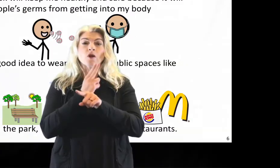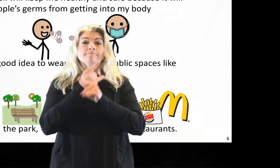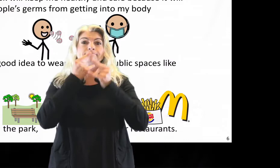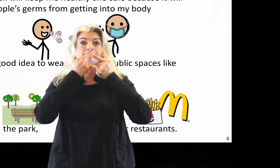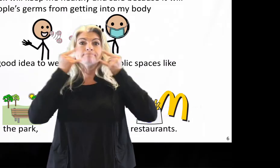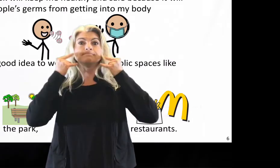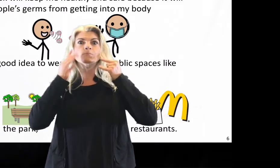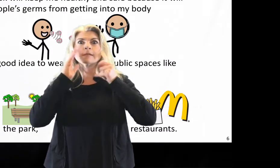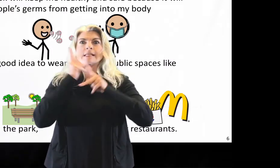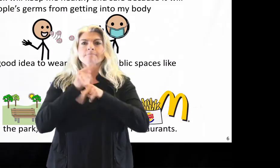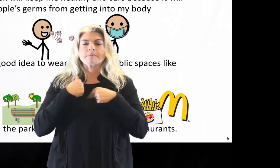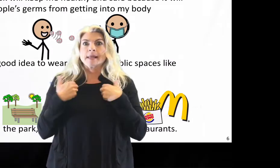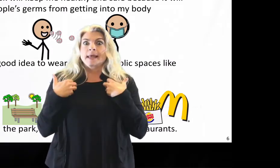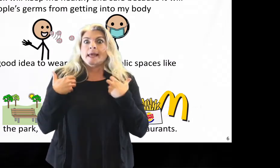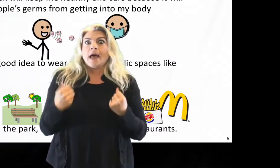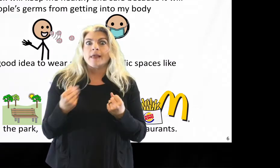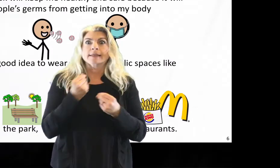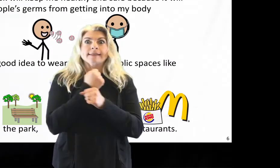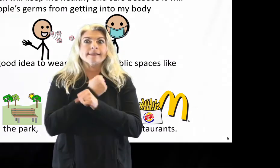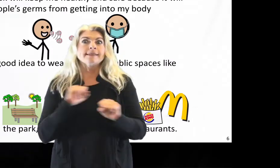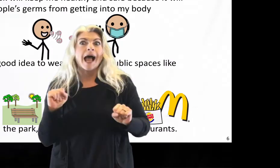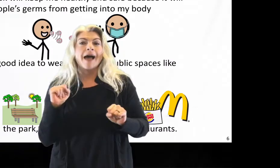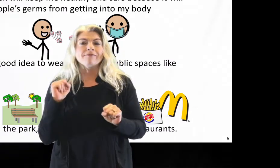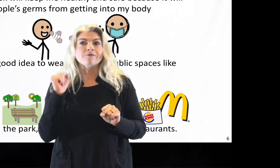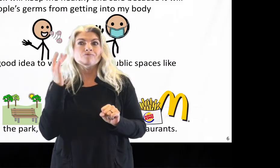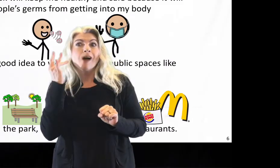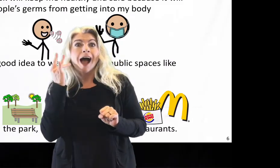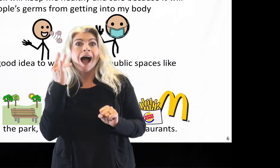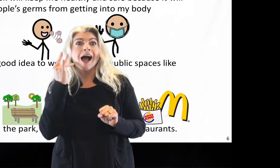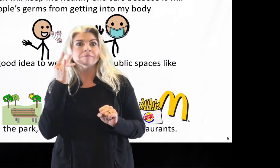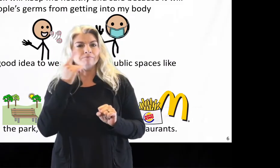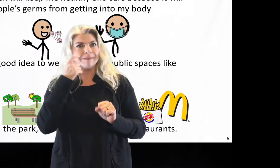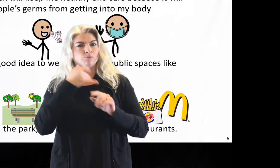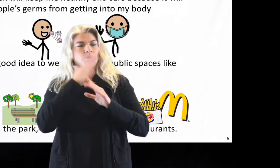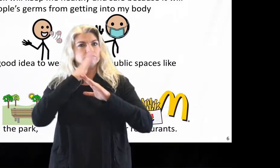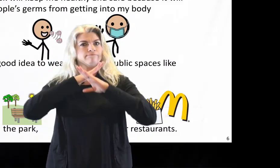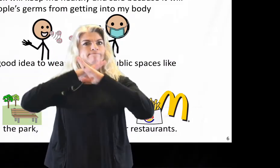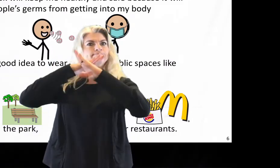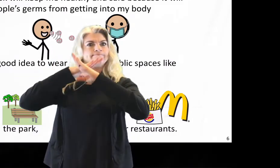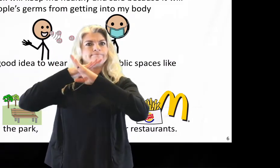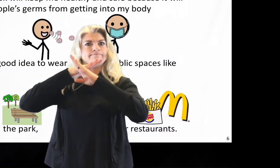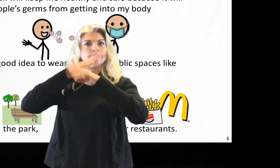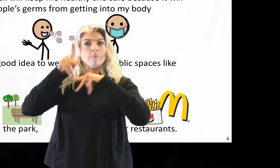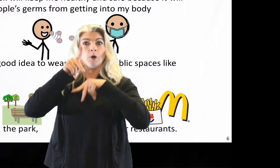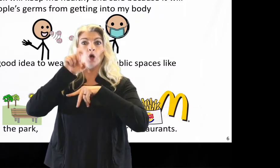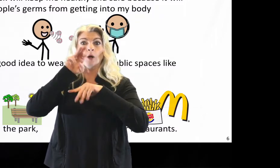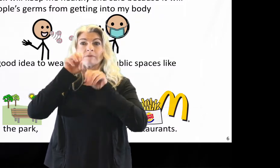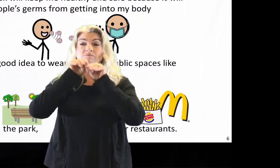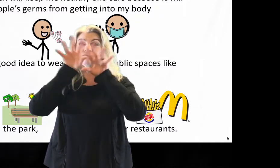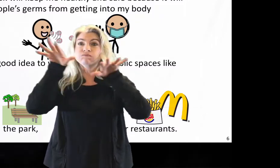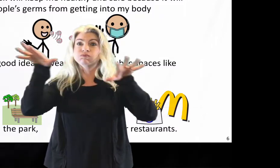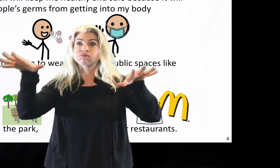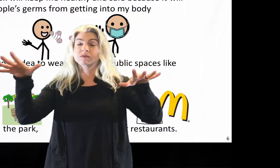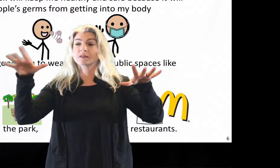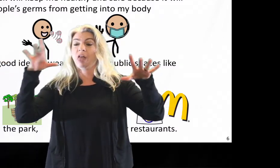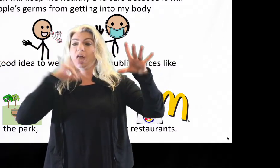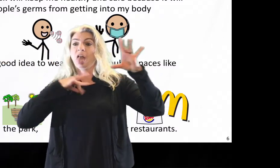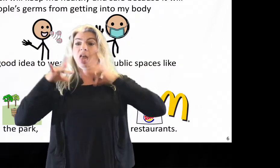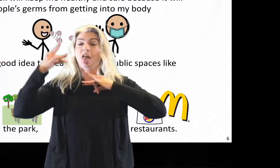Wearing a mask will keep me healthy and safe, because it will stop other people's germs from getting into